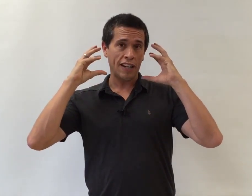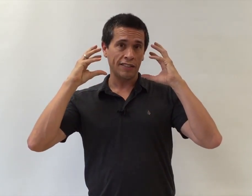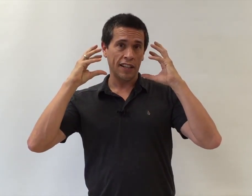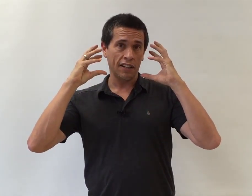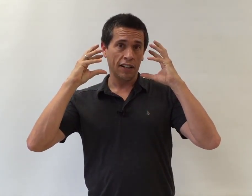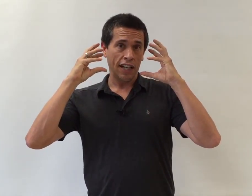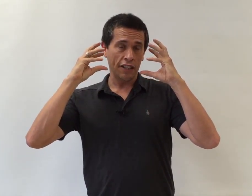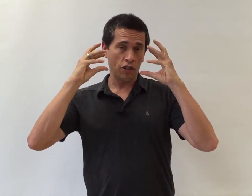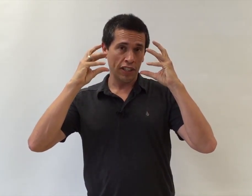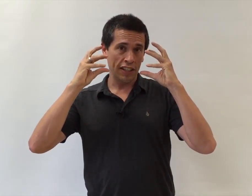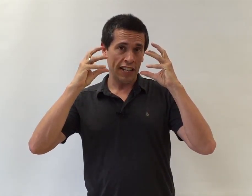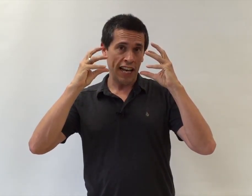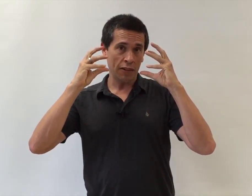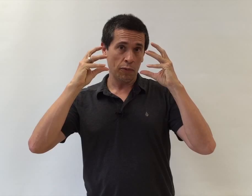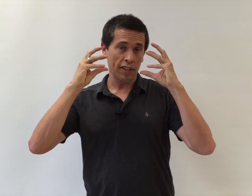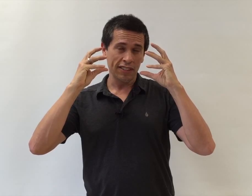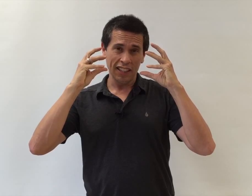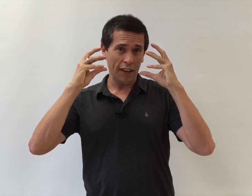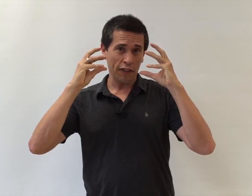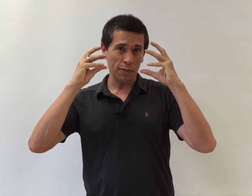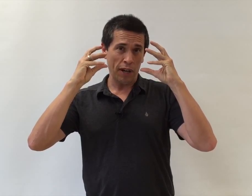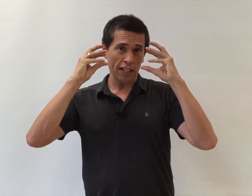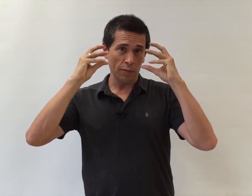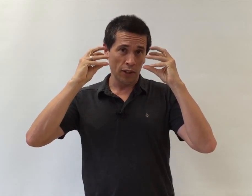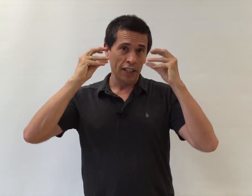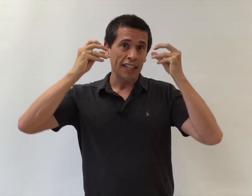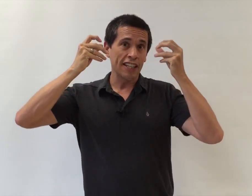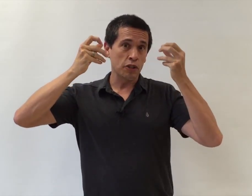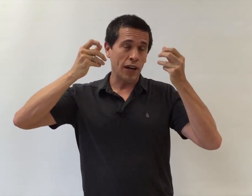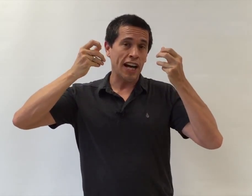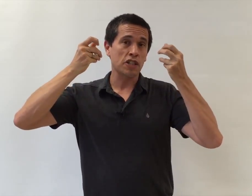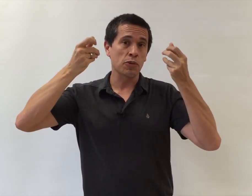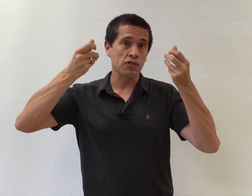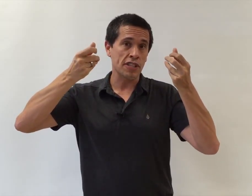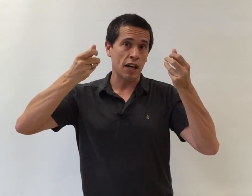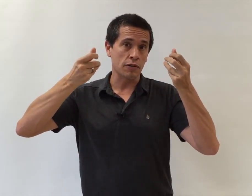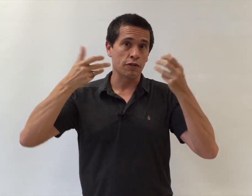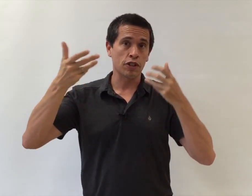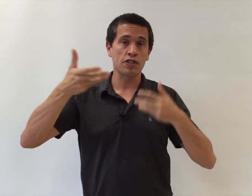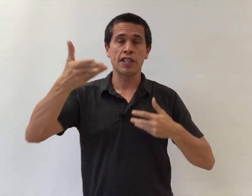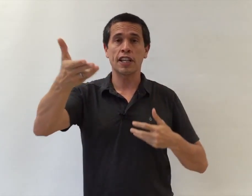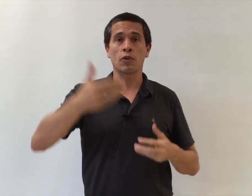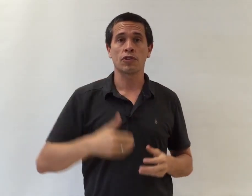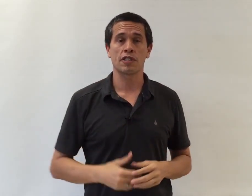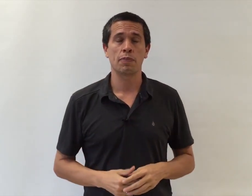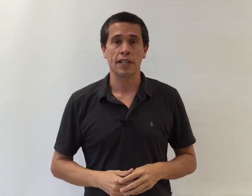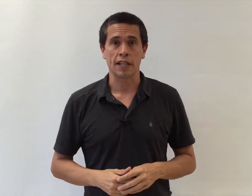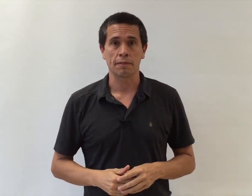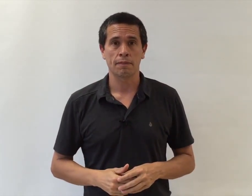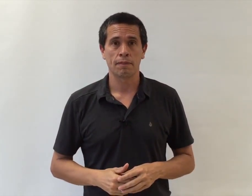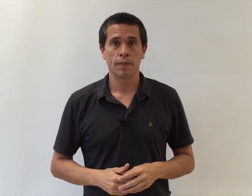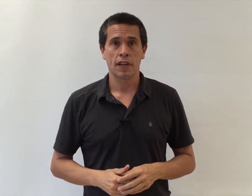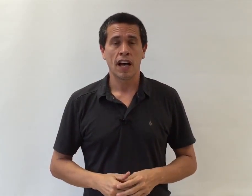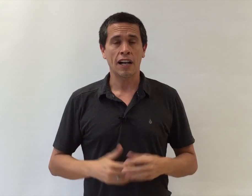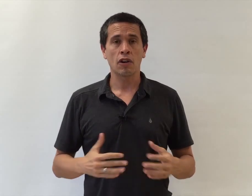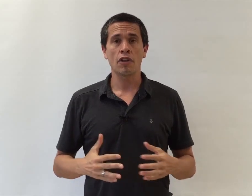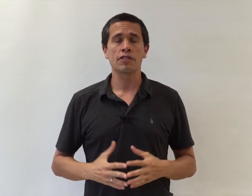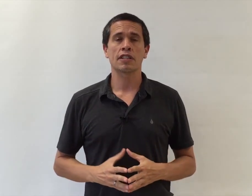exhale and turning that, with as little effort as possible, into actual sound for your singing or speaking. I call this